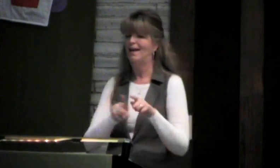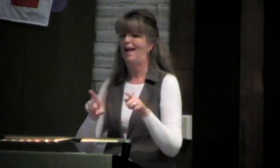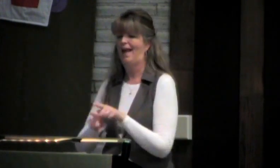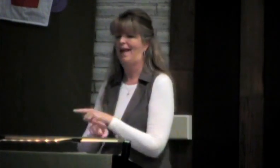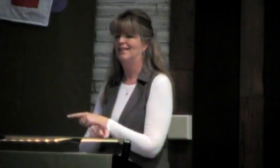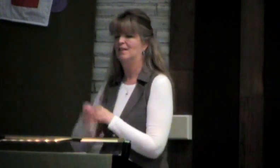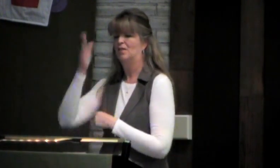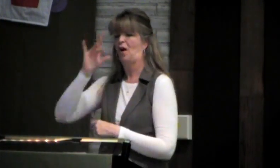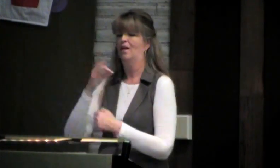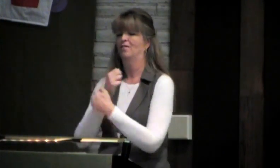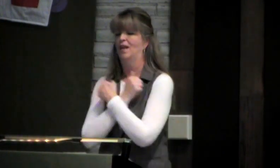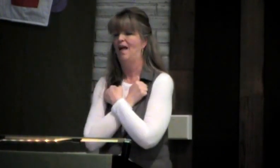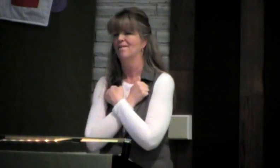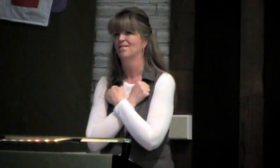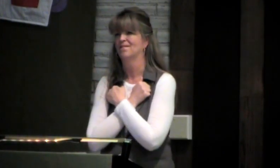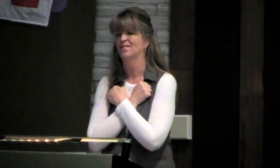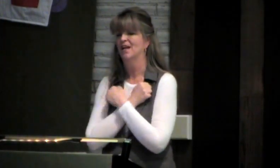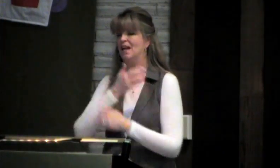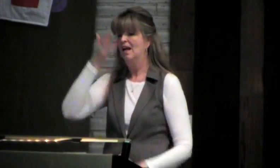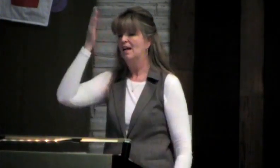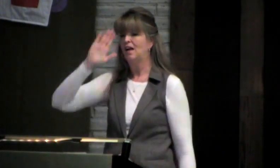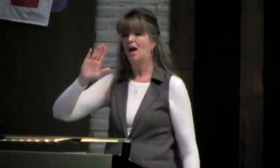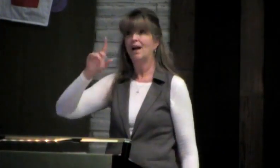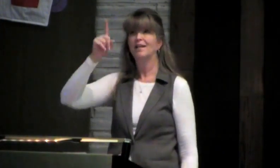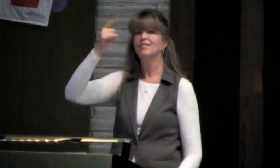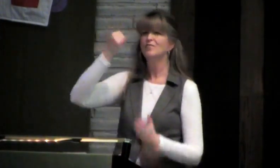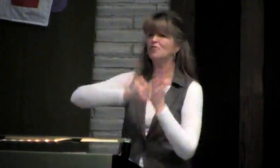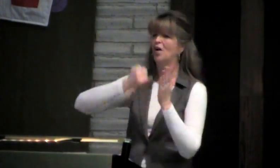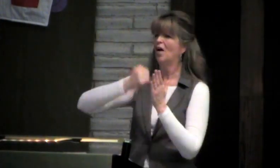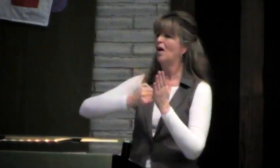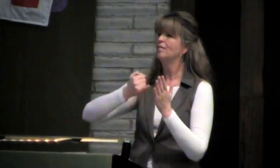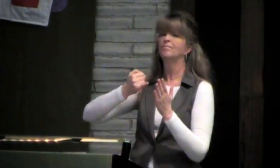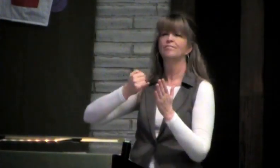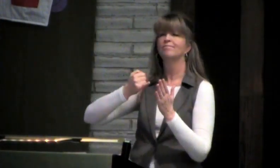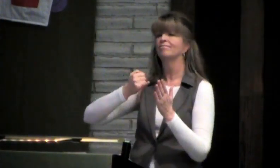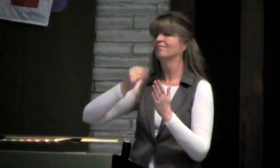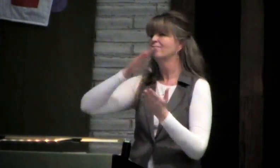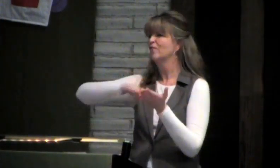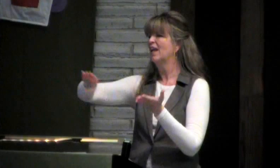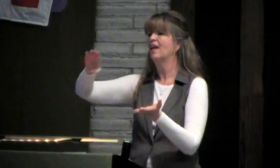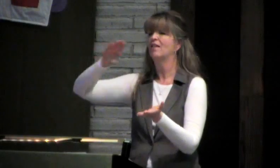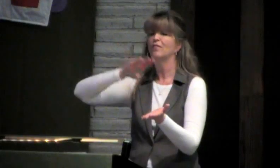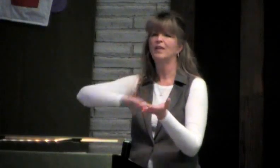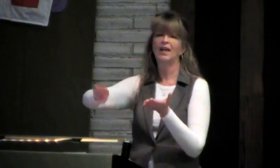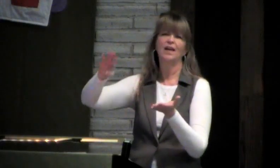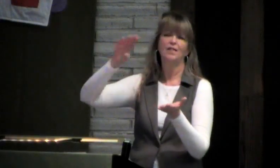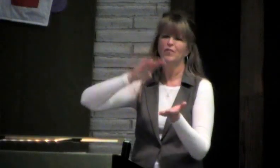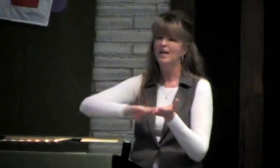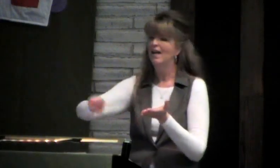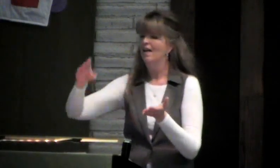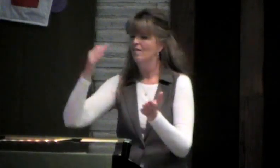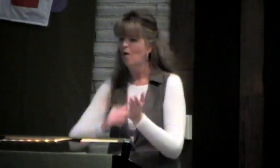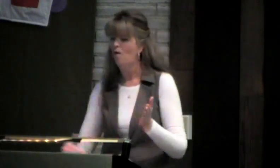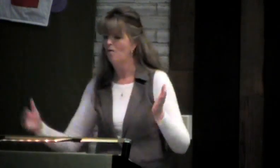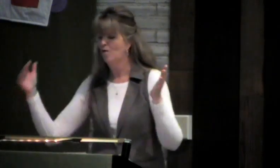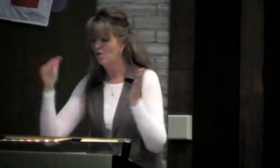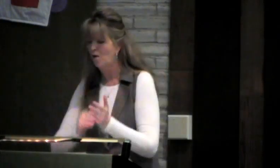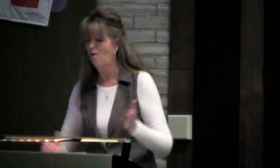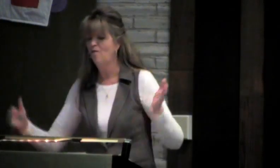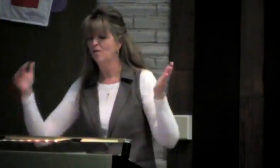for drawing God without love. God is the artist of love. God